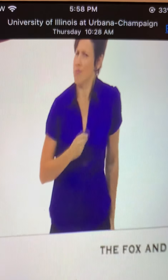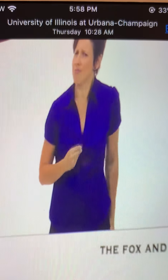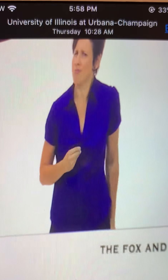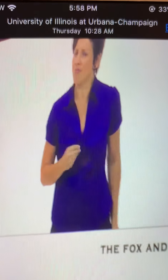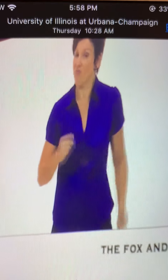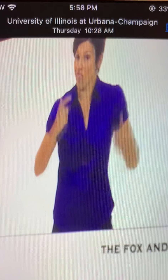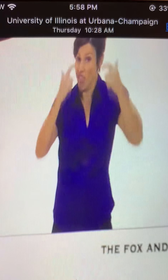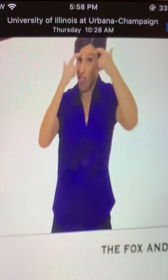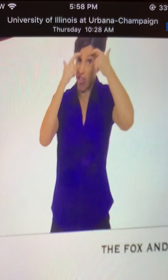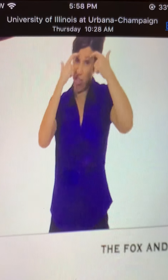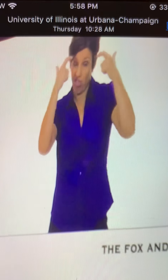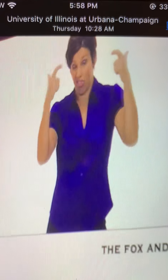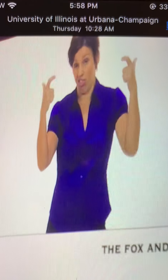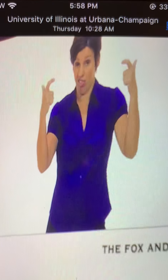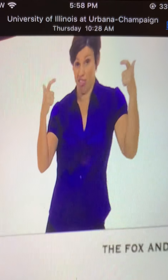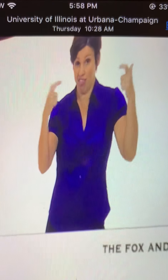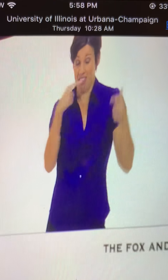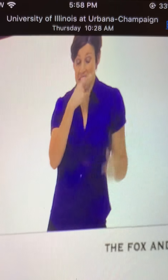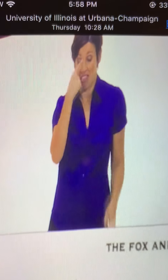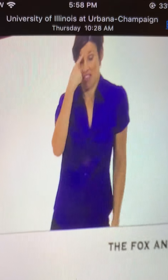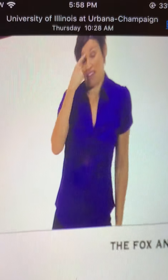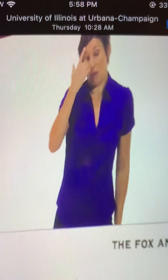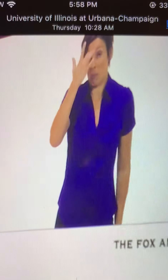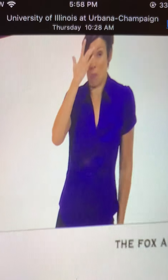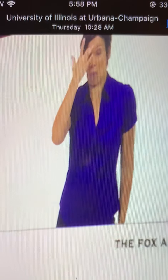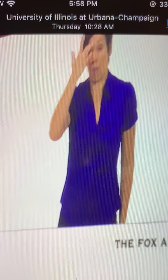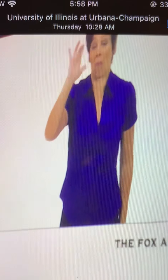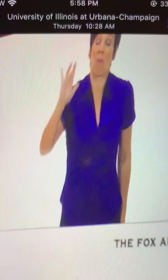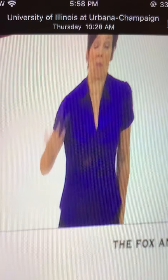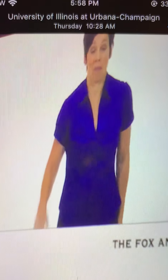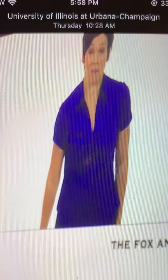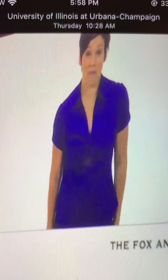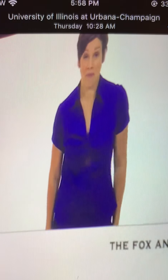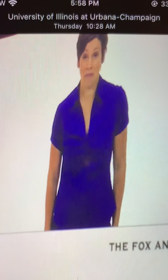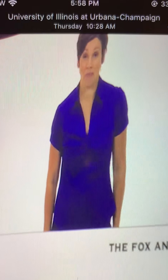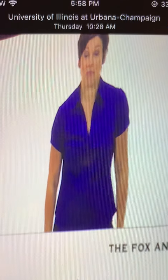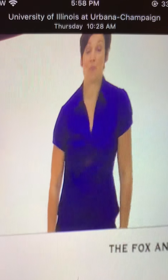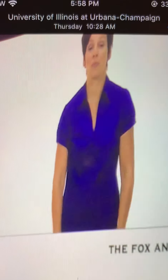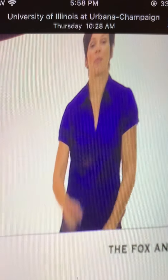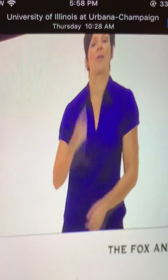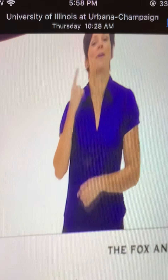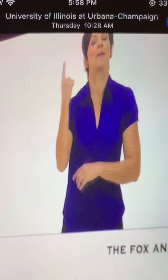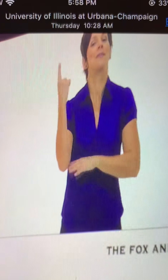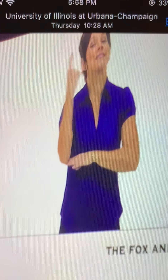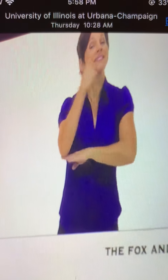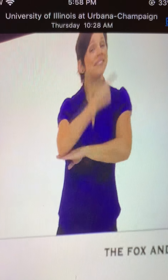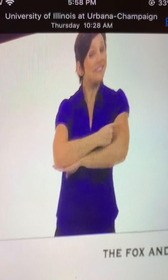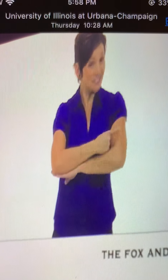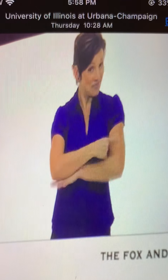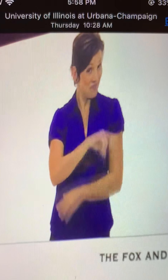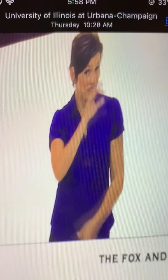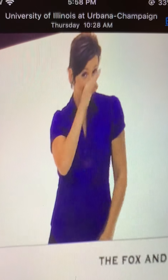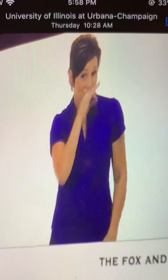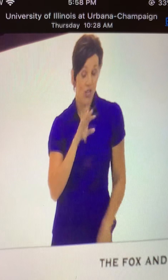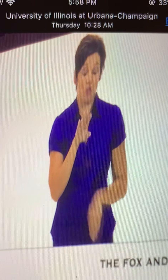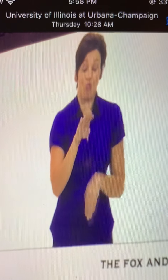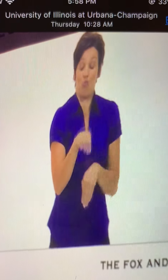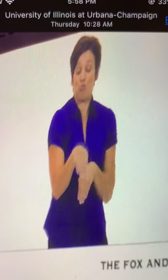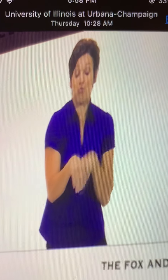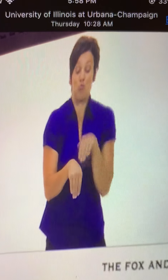plenty of moments through my recording session with this gun, where I'd stumble across three or four or even five plus enemies, all huddled together,